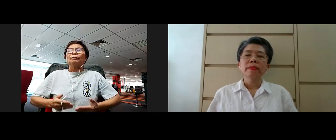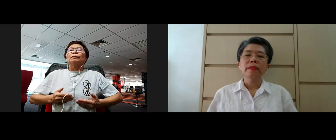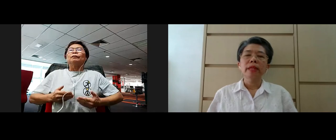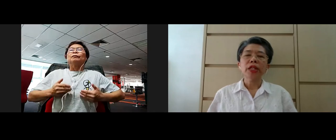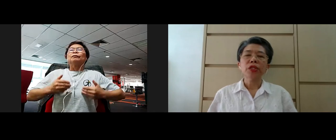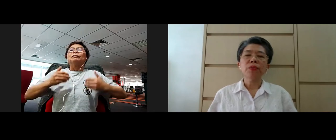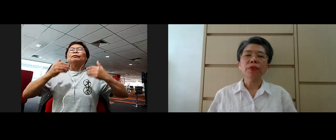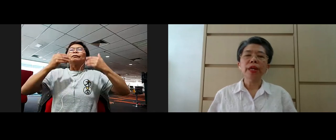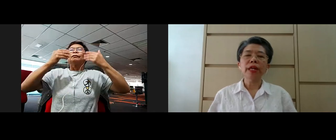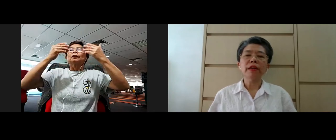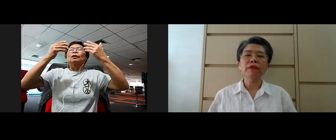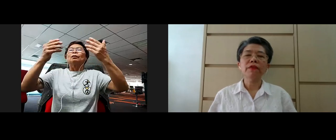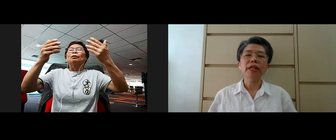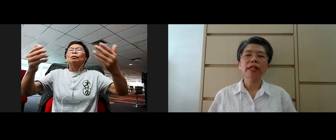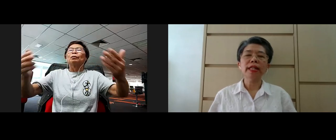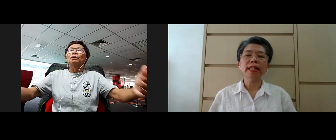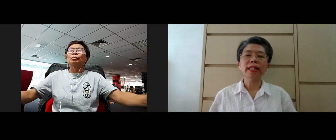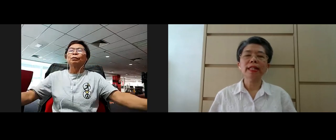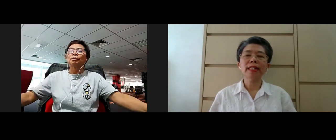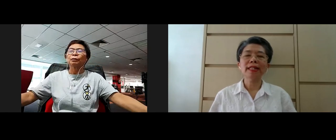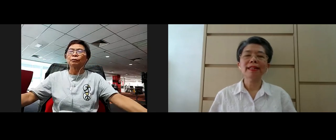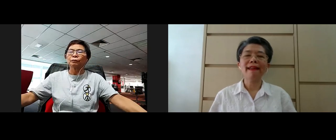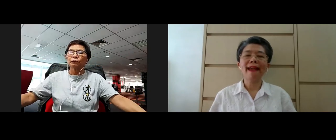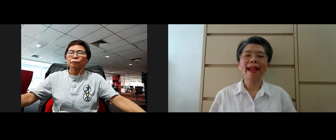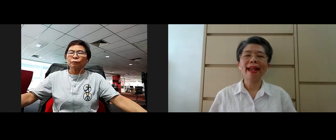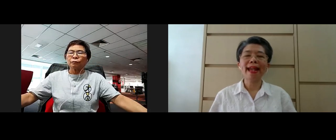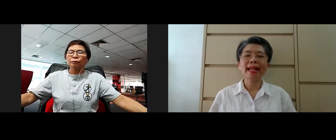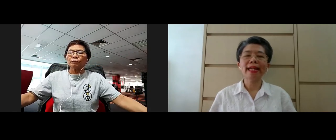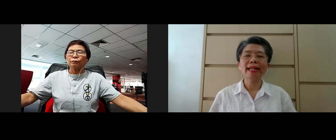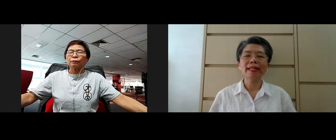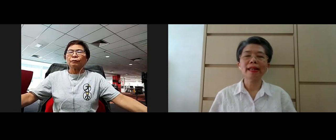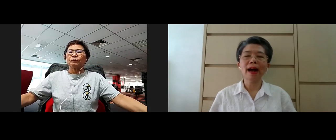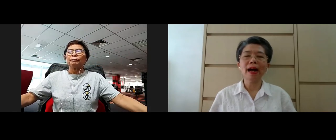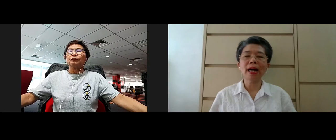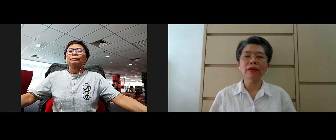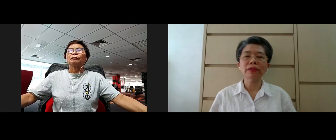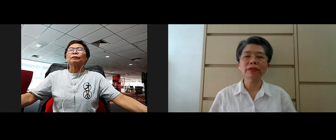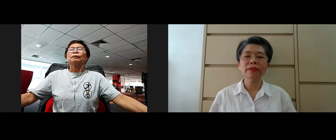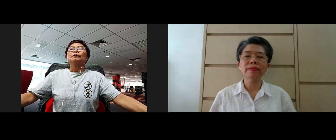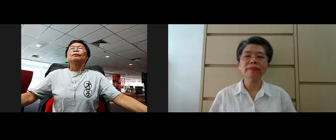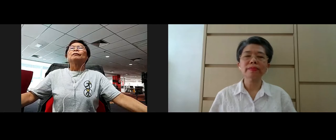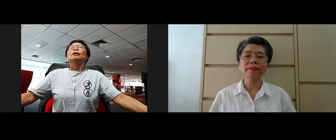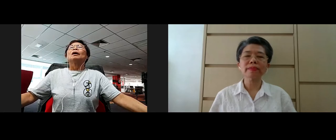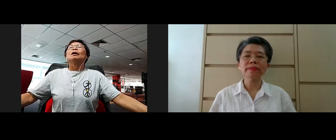As you breathe in and out.